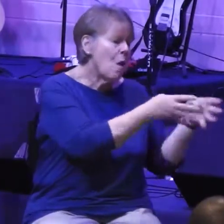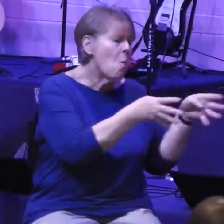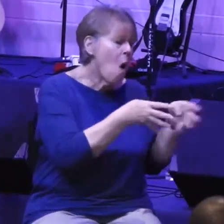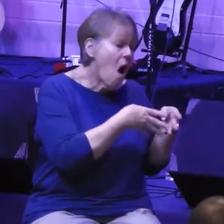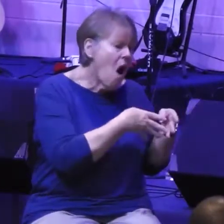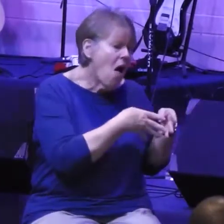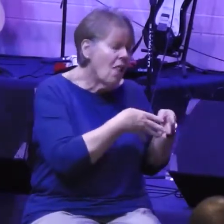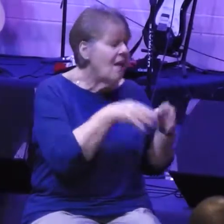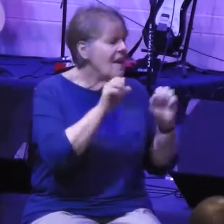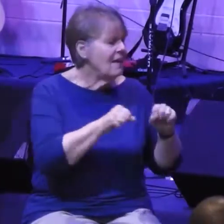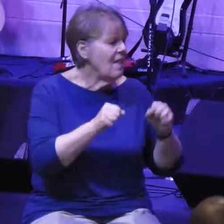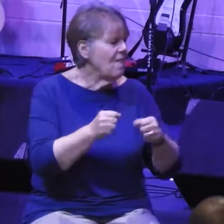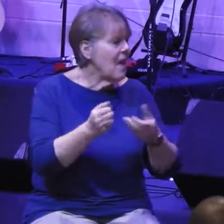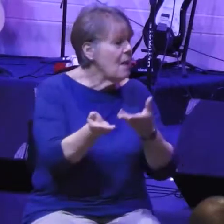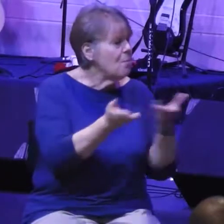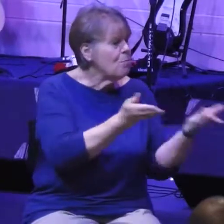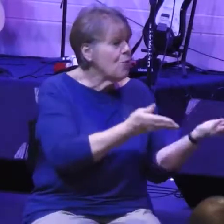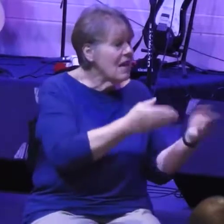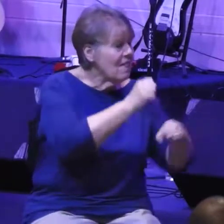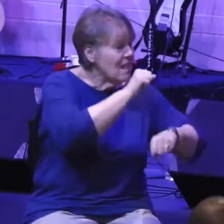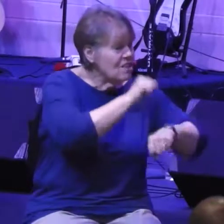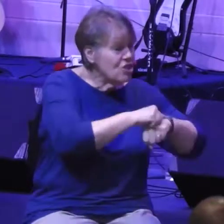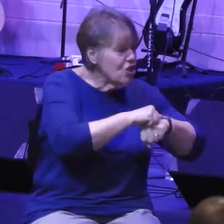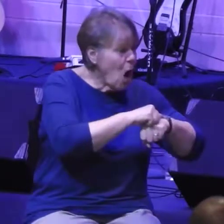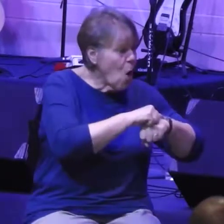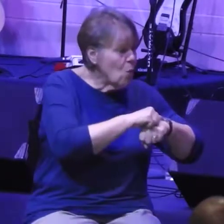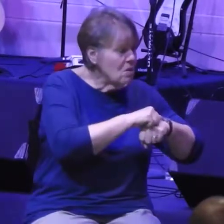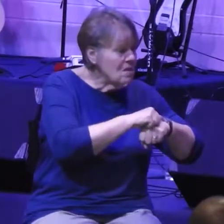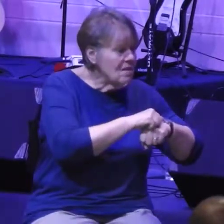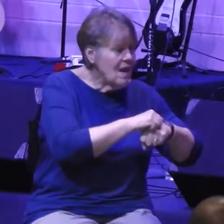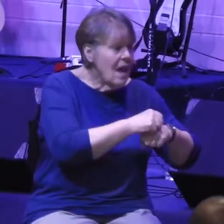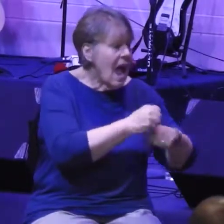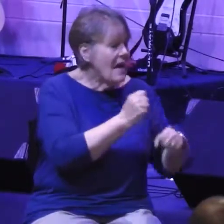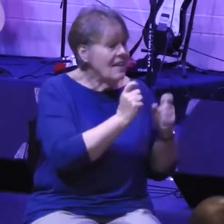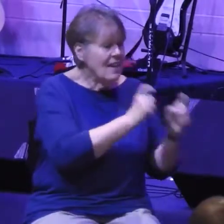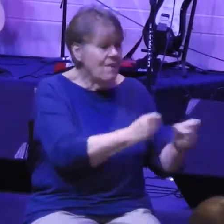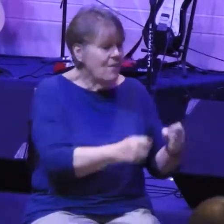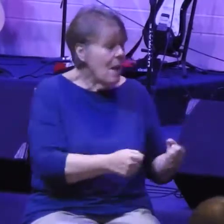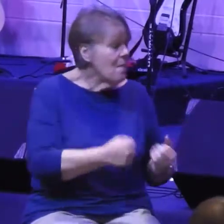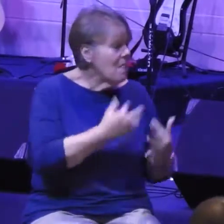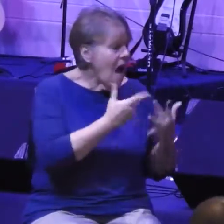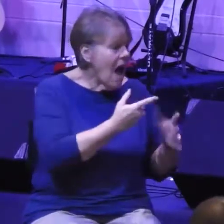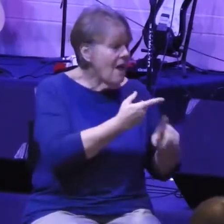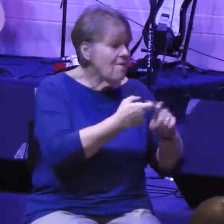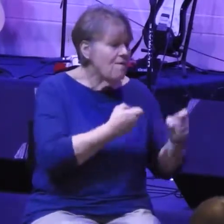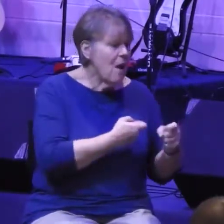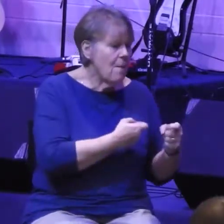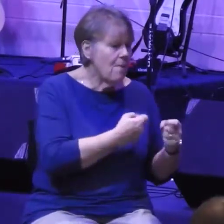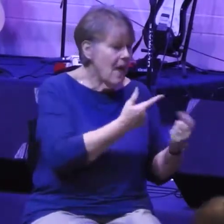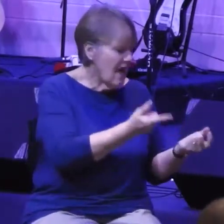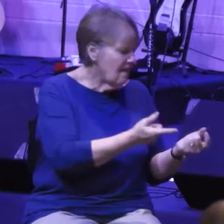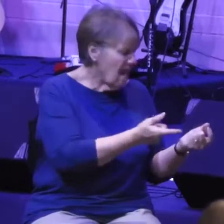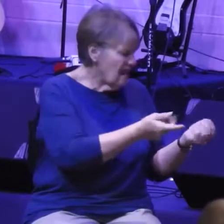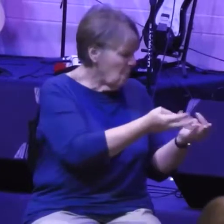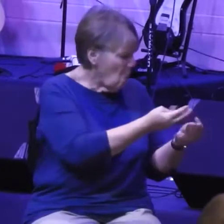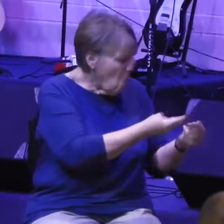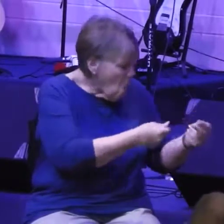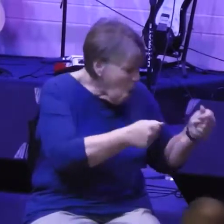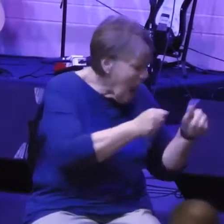Can they bring the stones back to life from those heaps of rubble burned as they are?